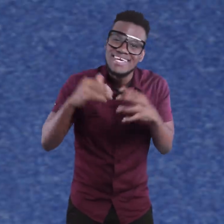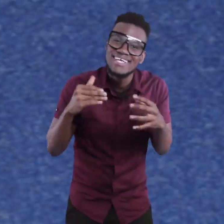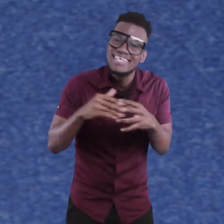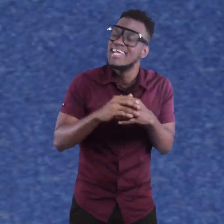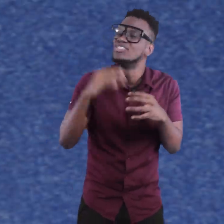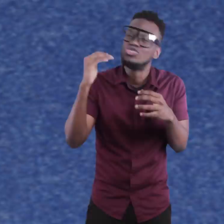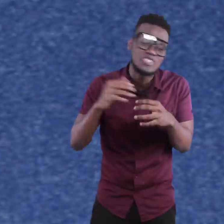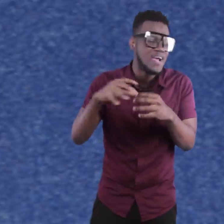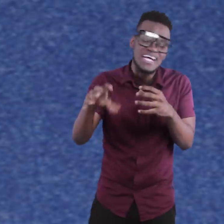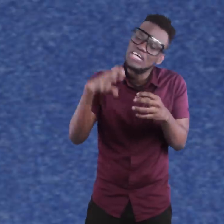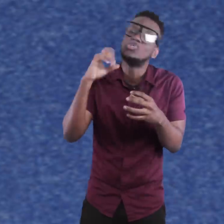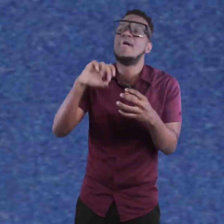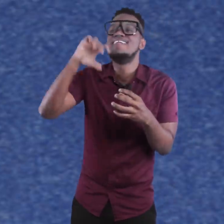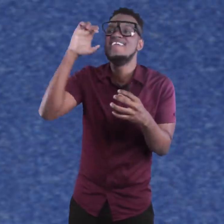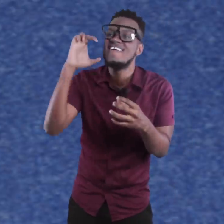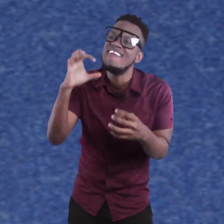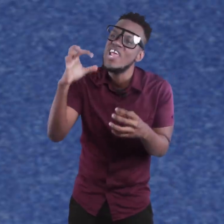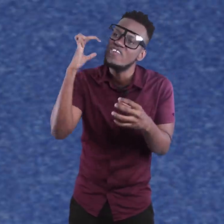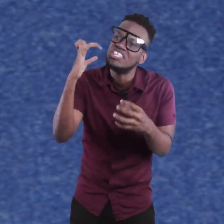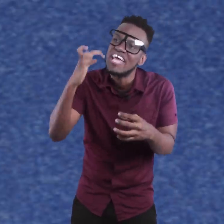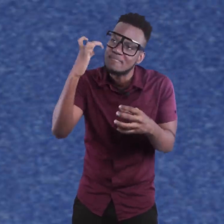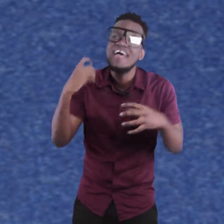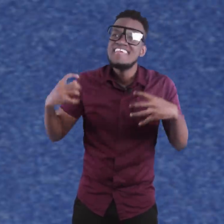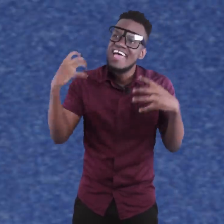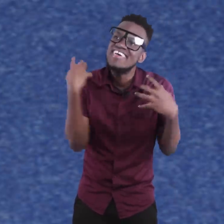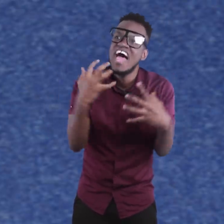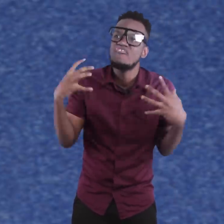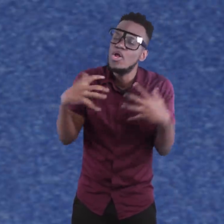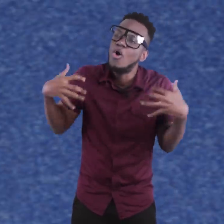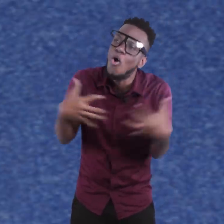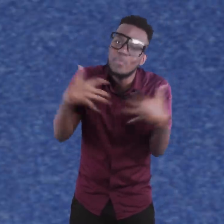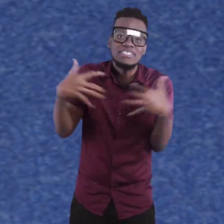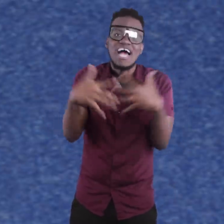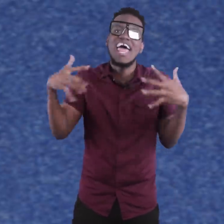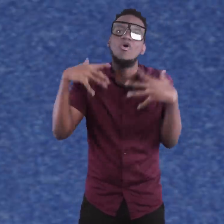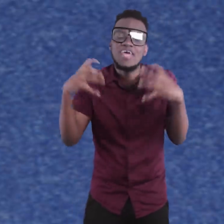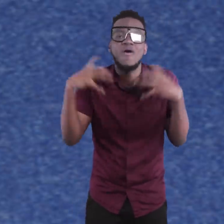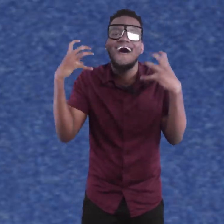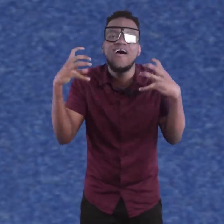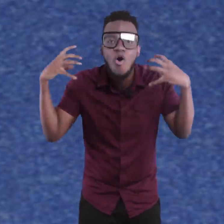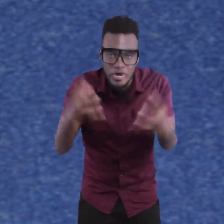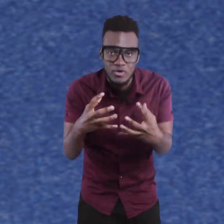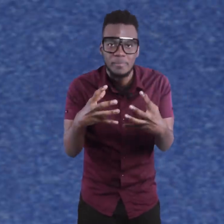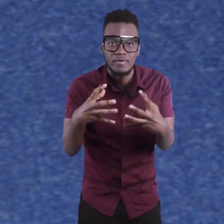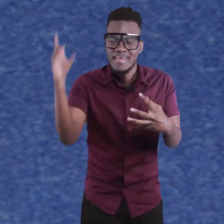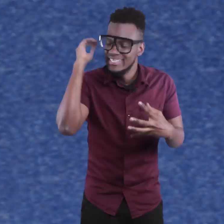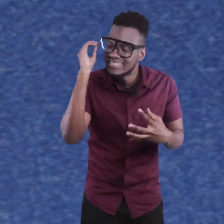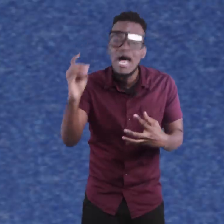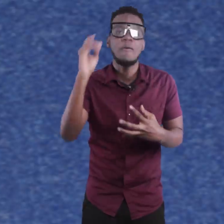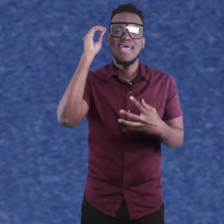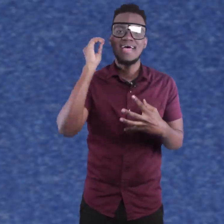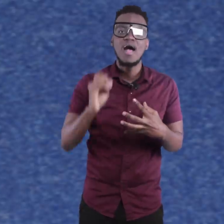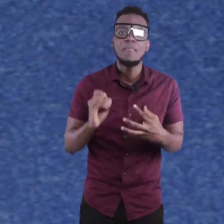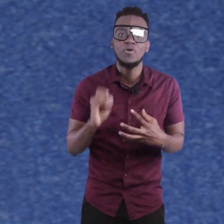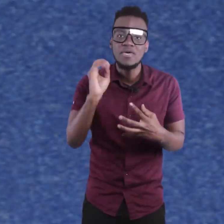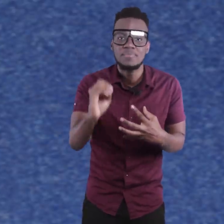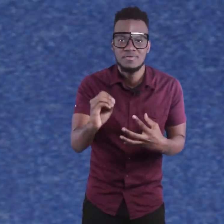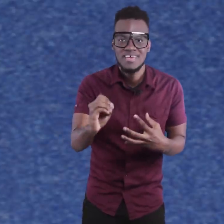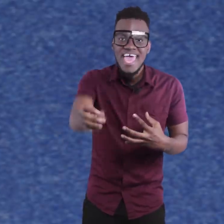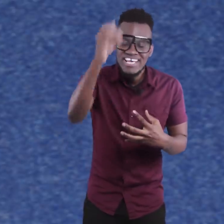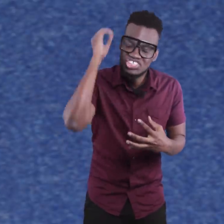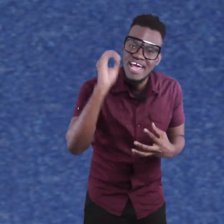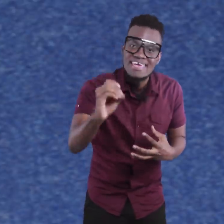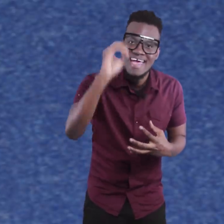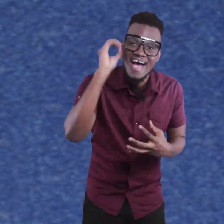anthem from 2018, and just because of some of the lyrics them, they can't really hug up this song like how. They want to hug it up. This song we may talk about